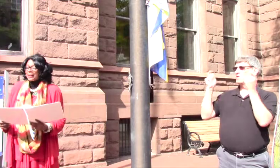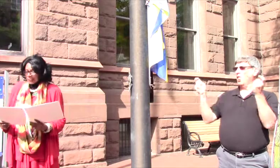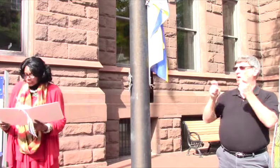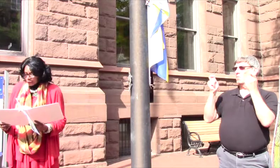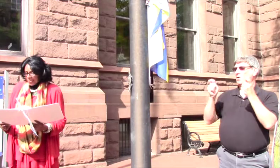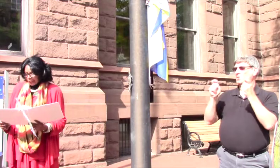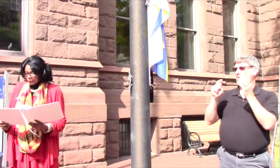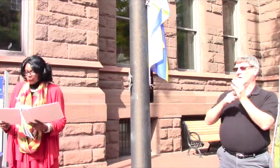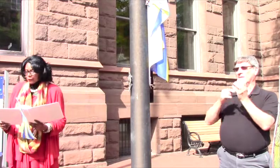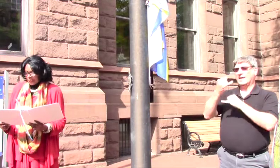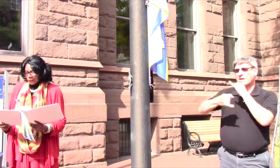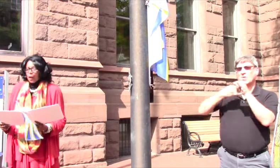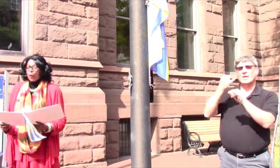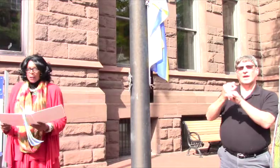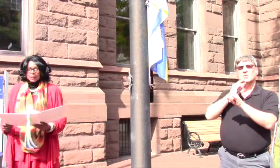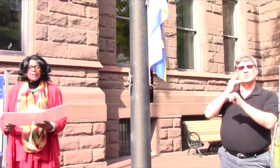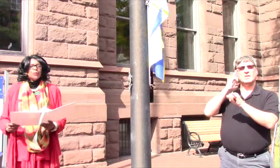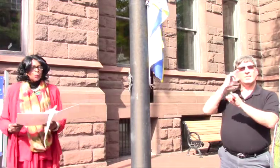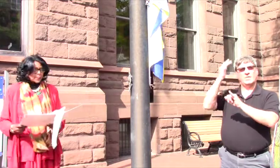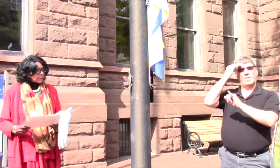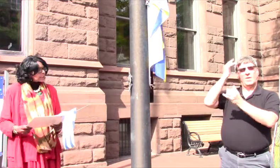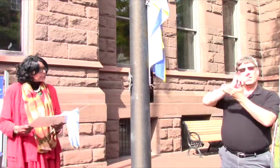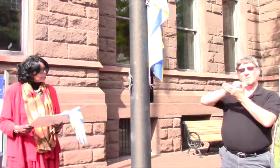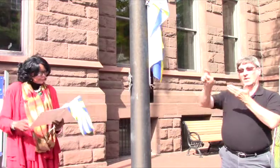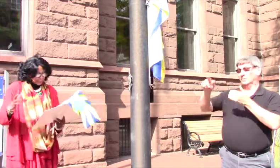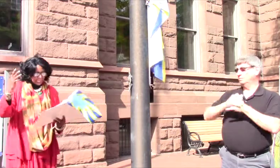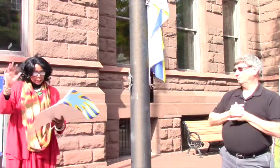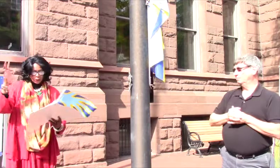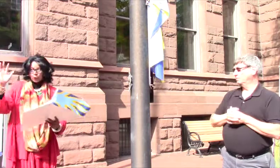the International Deaf Awareness Week. Thank you.